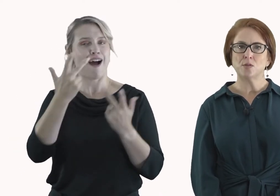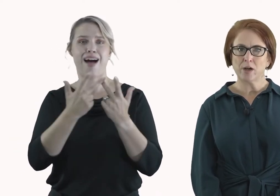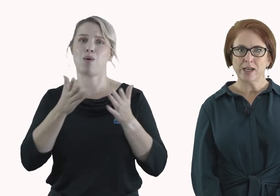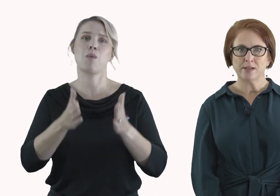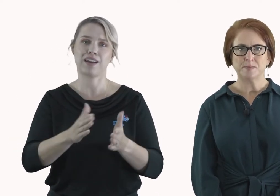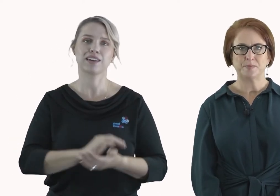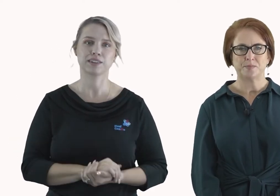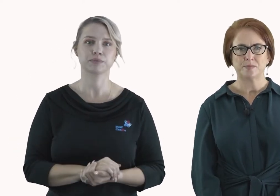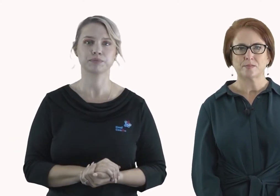way.